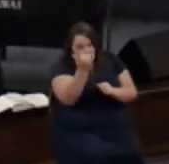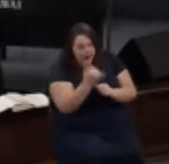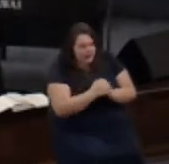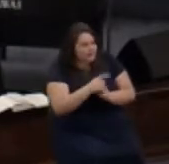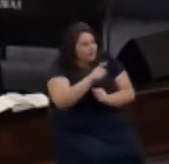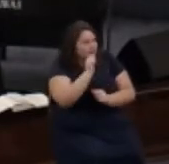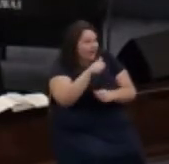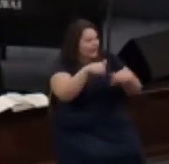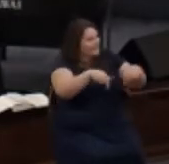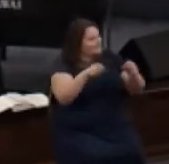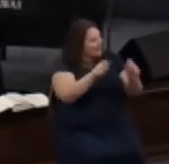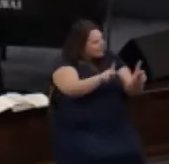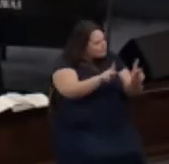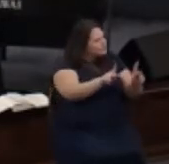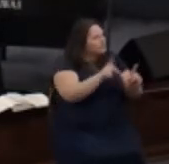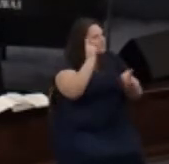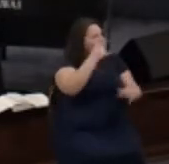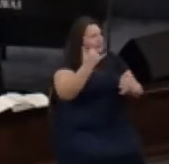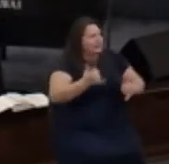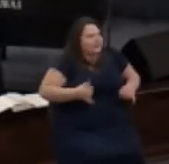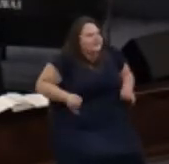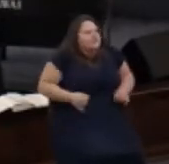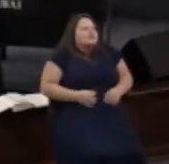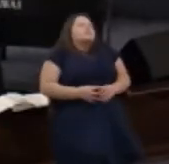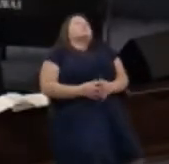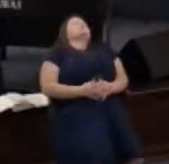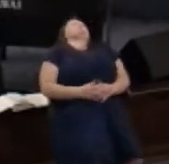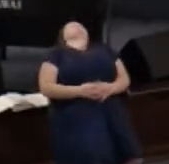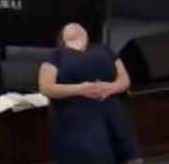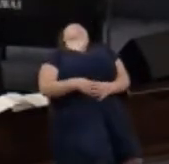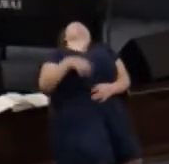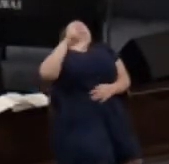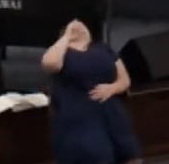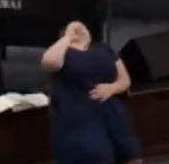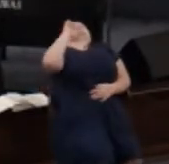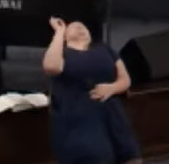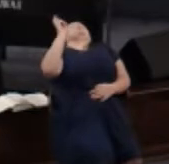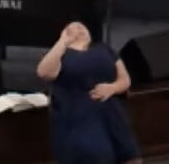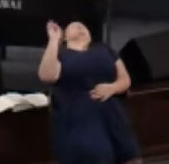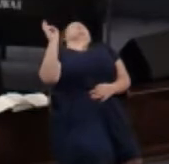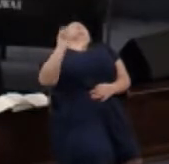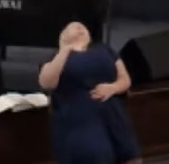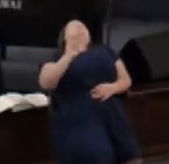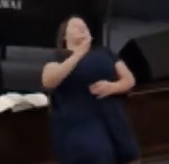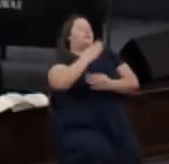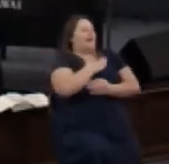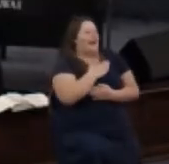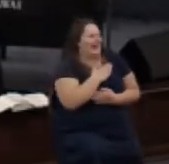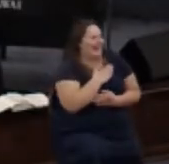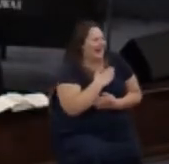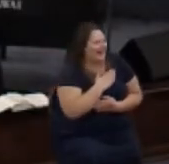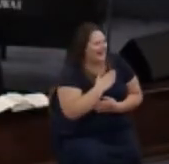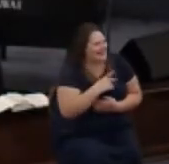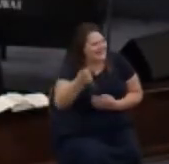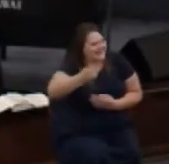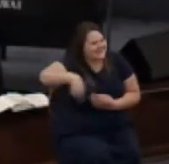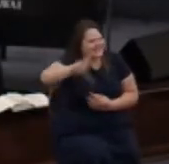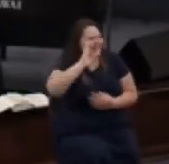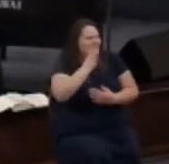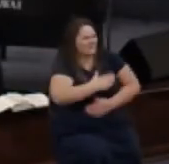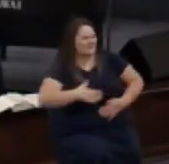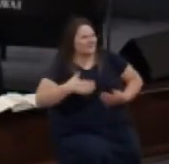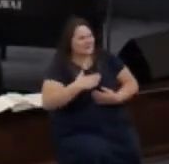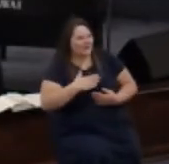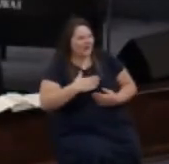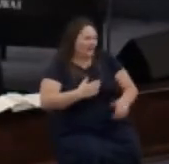this is the opportunity for you to tilt your head back start snoring and relax the rest of us will absolutely enjoy it as we take out